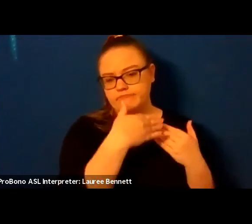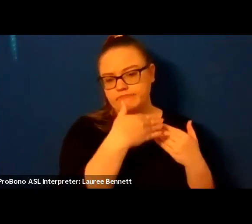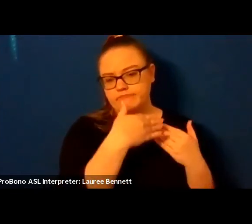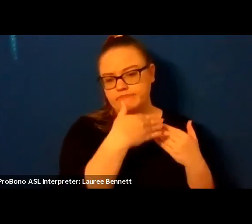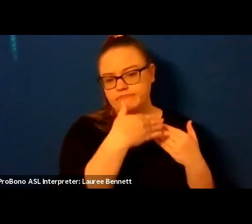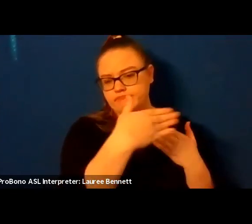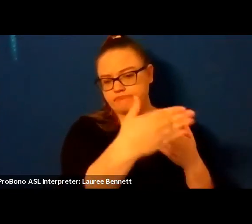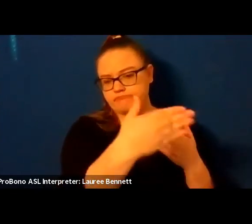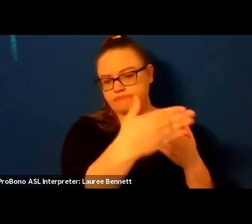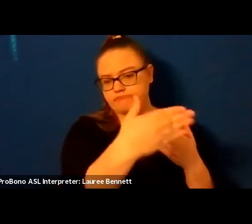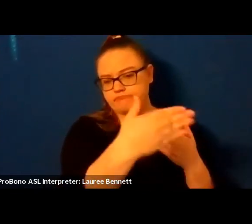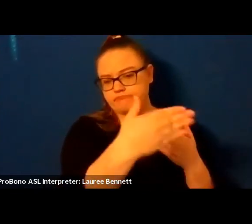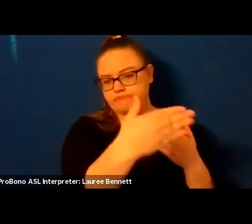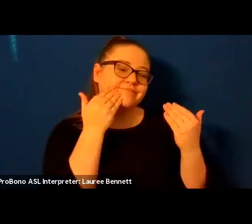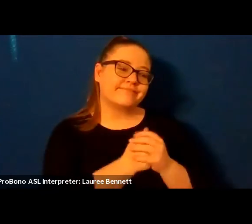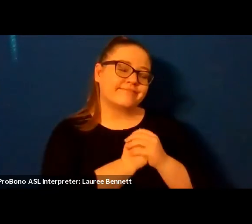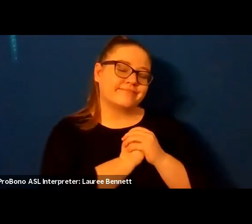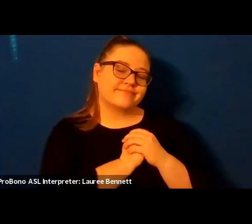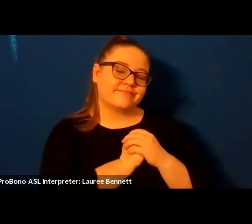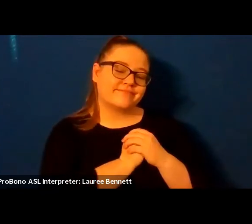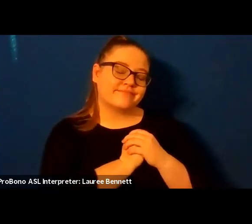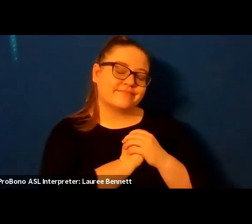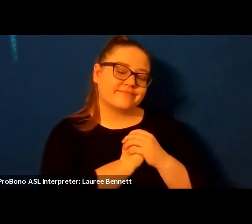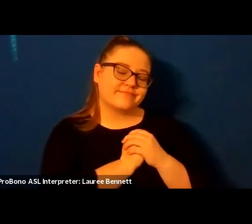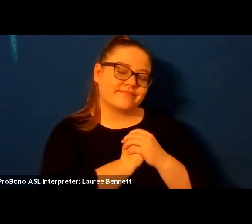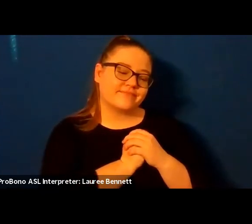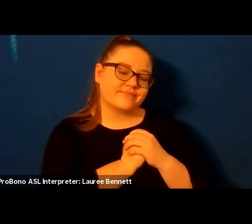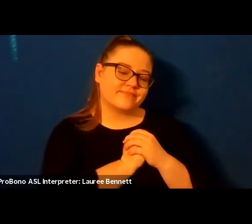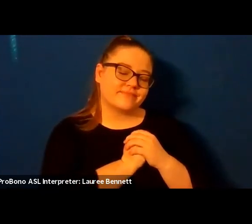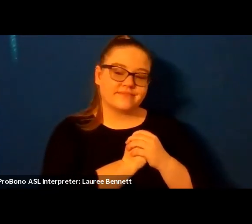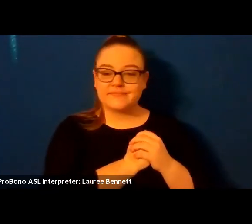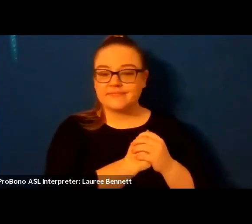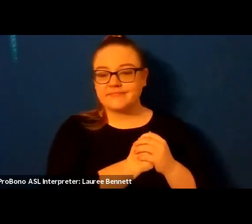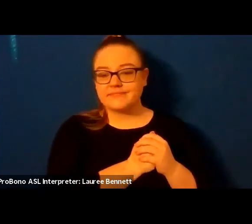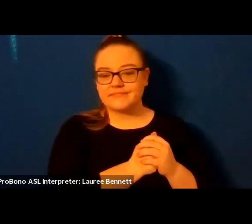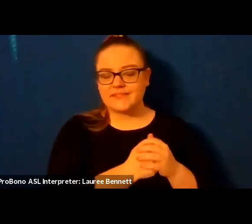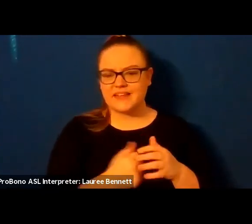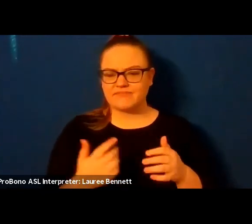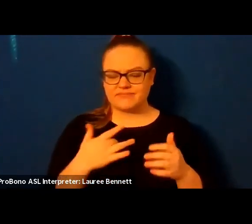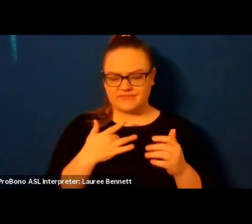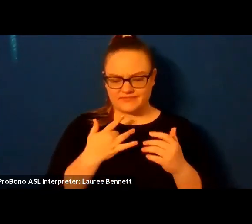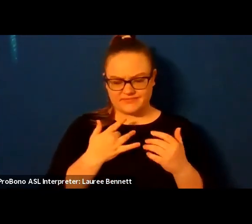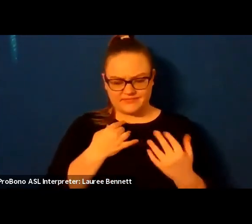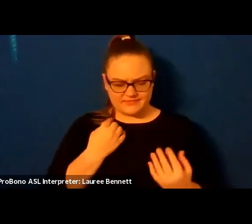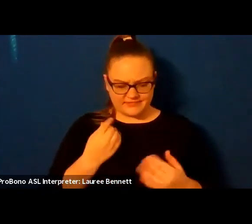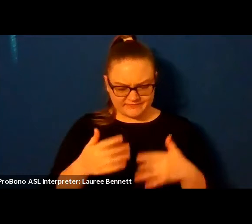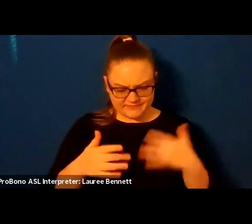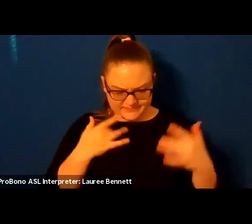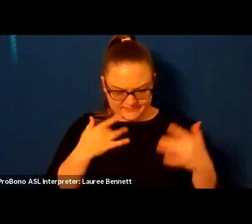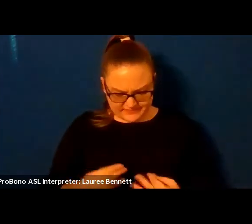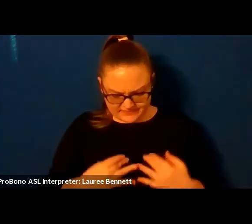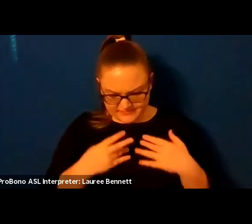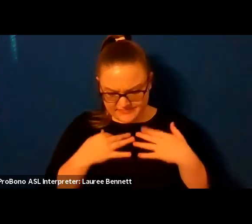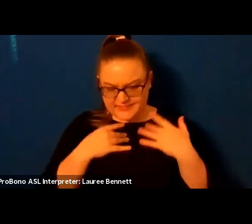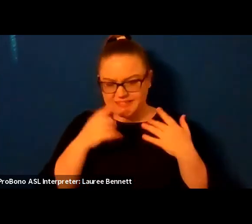then all the midnights well up from the cellar of you half dreams of rock and river the